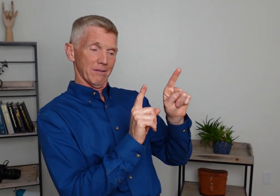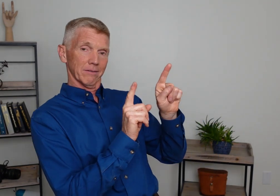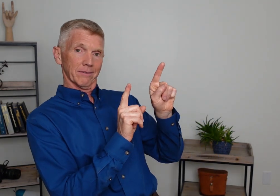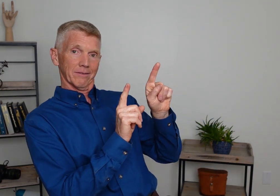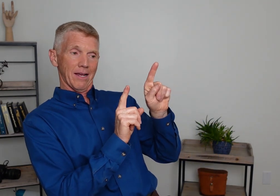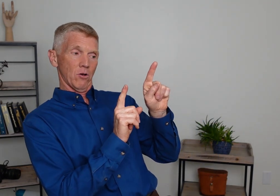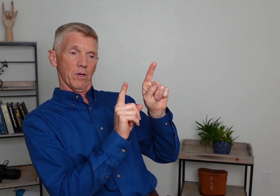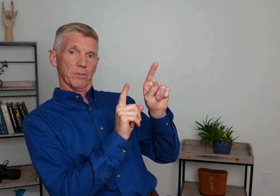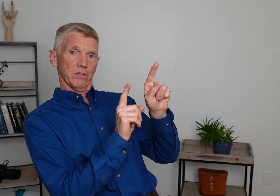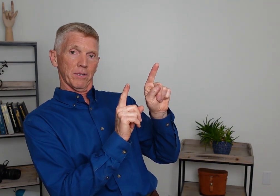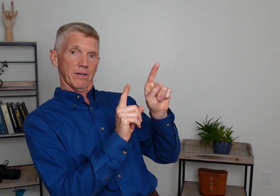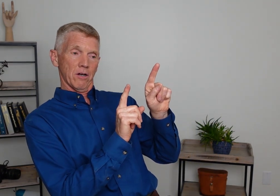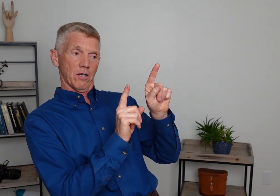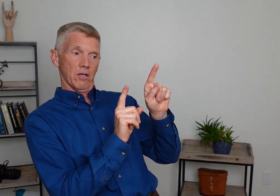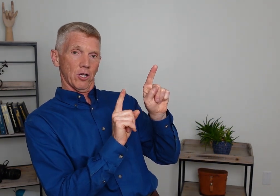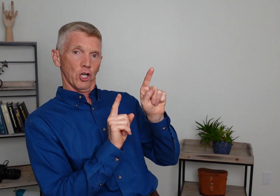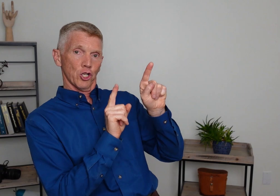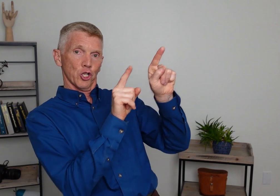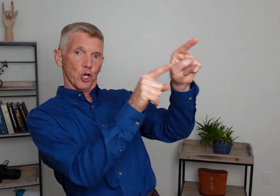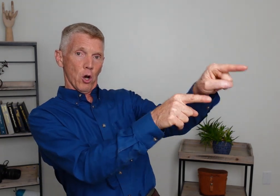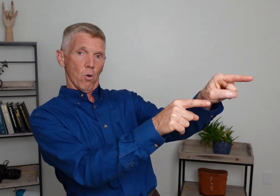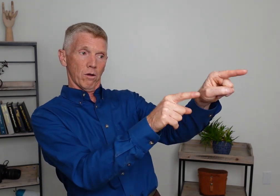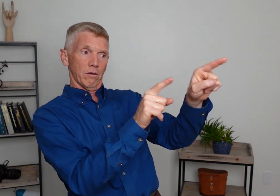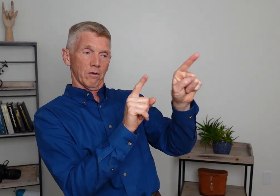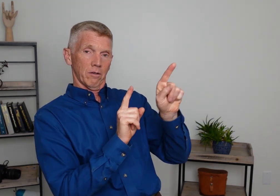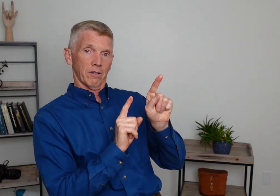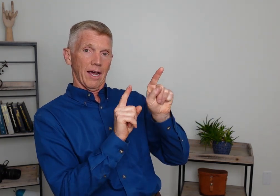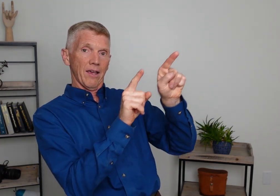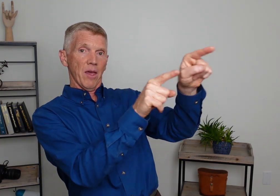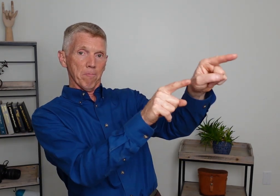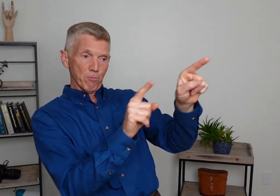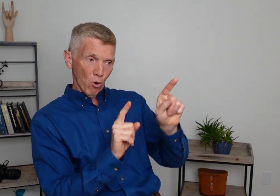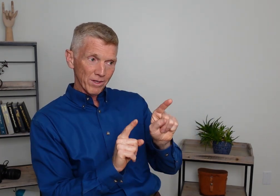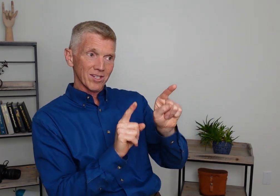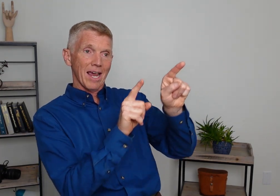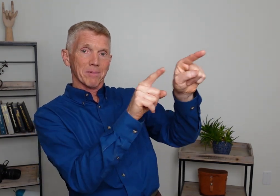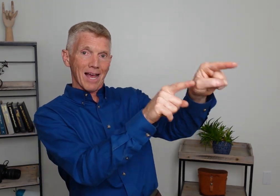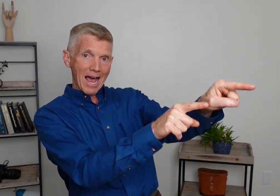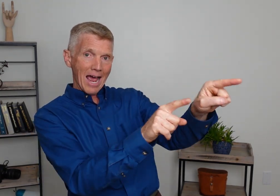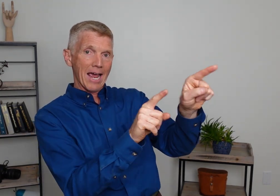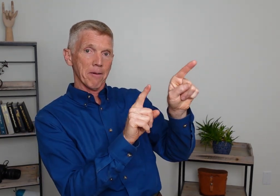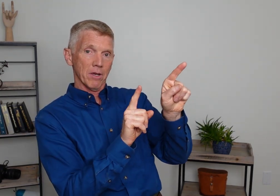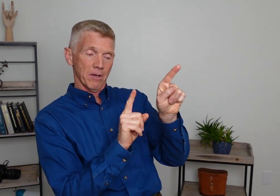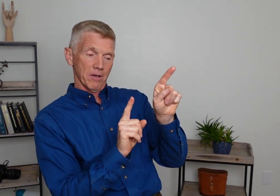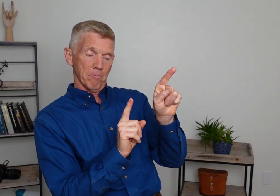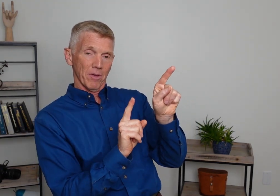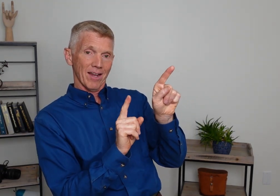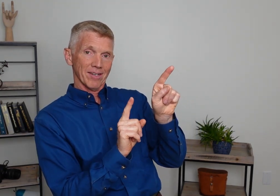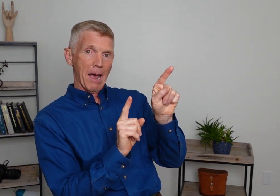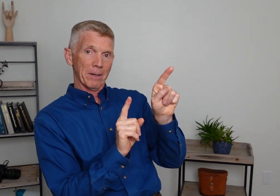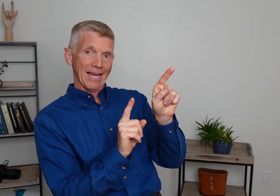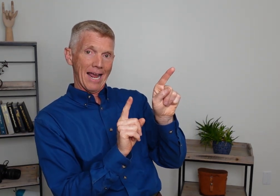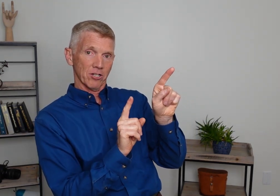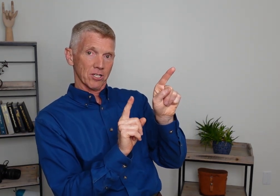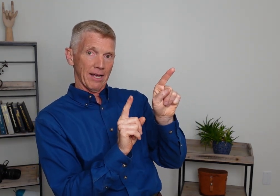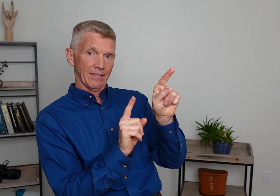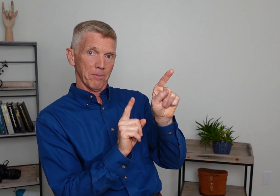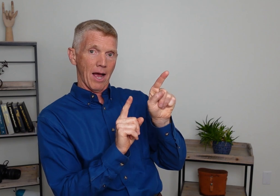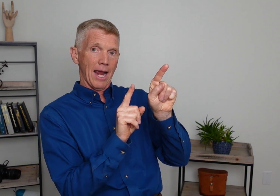Does that help you a little bit there? To go. Okay. They move at the same time but that dial on the hand is slightly behind.